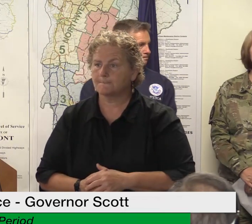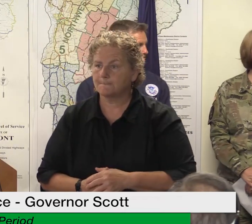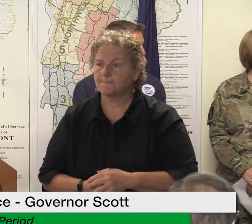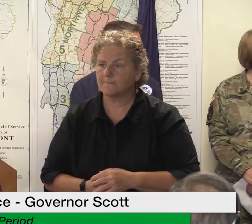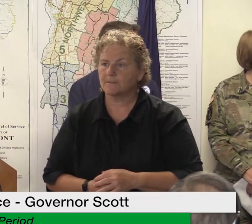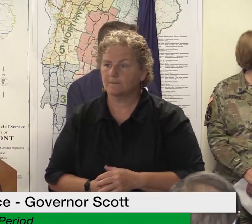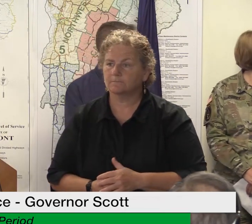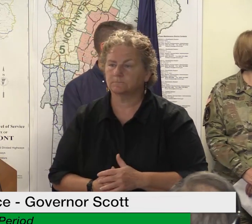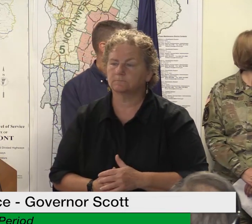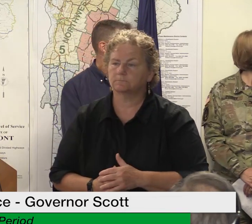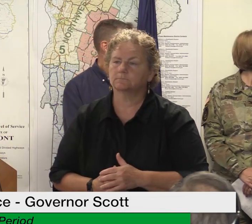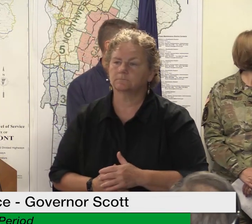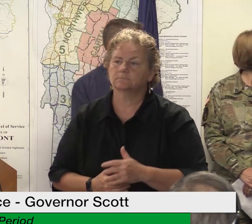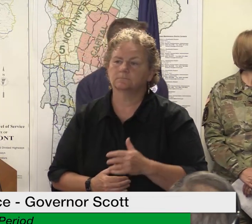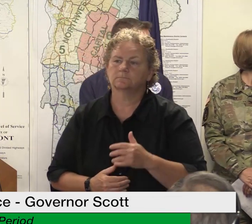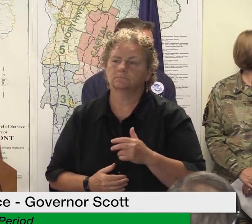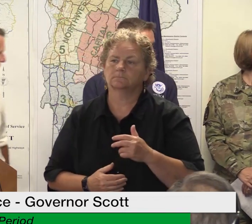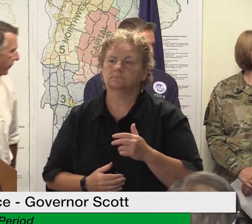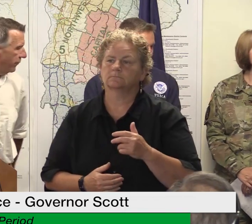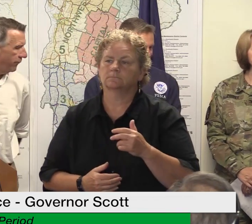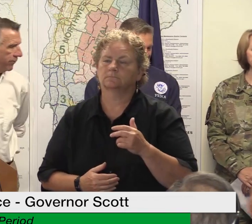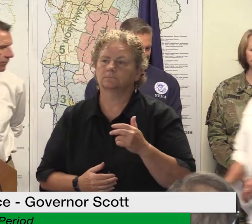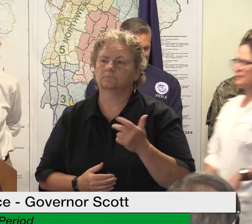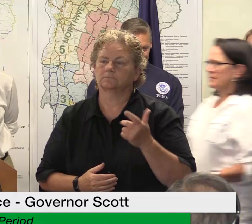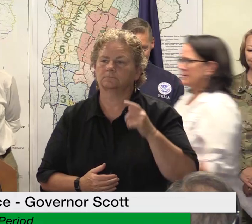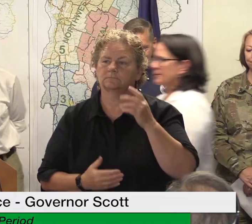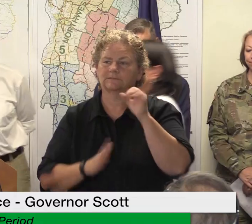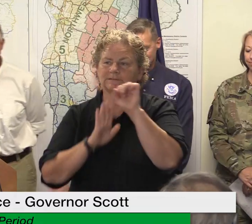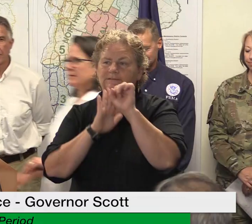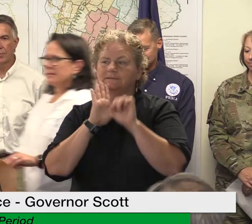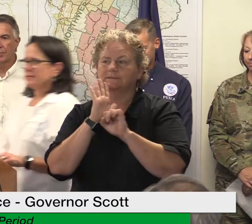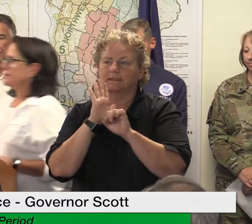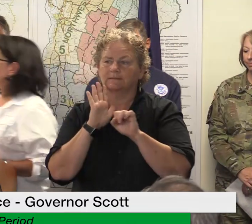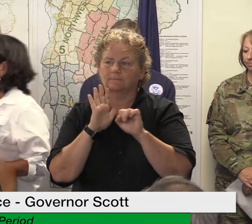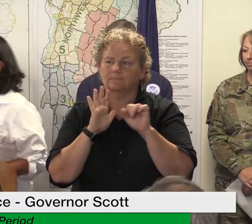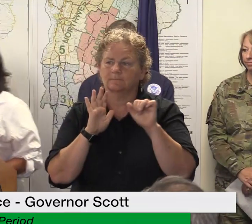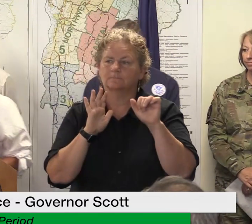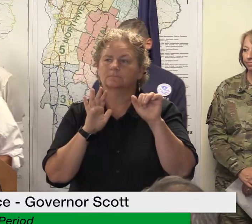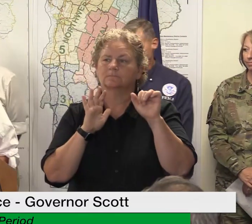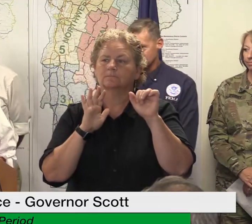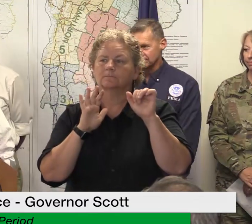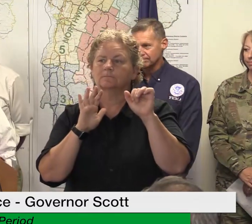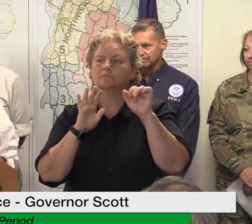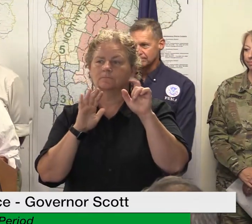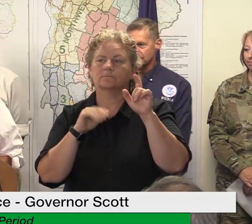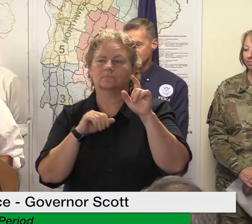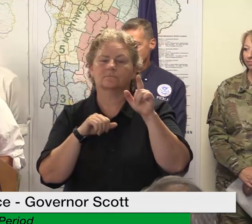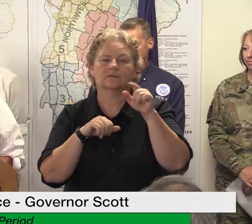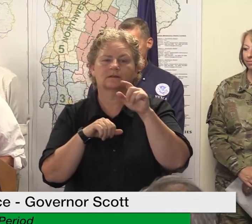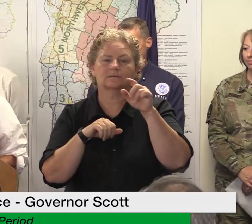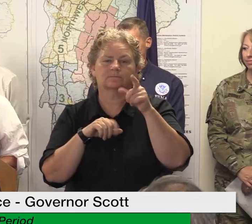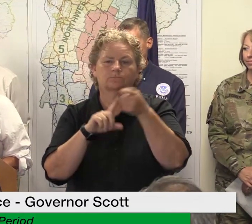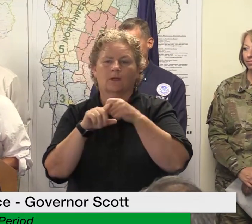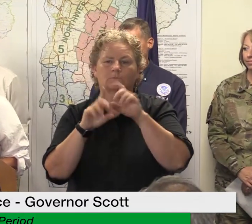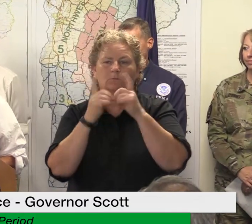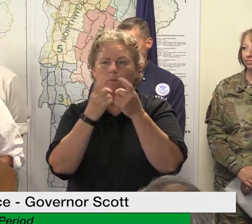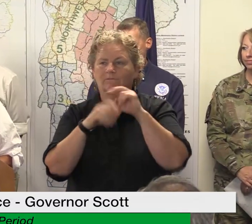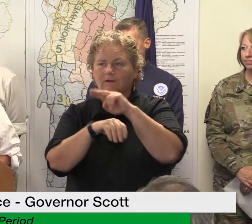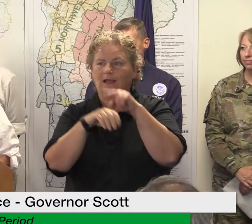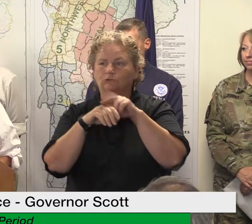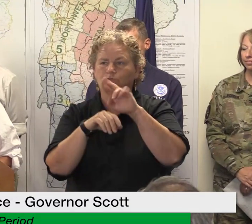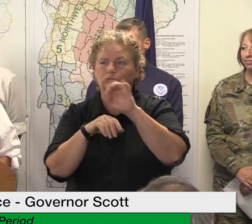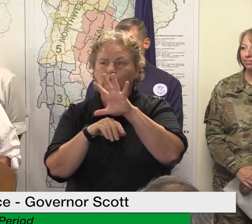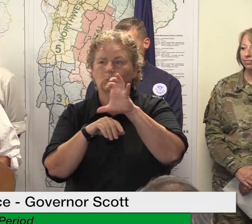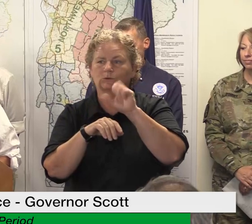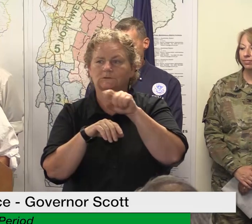moore is here and she can give us an update thank you governor uh as the governor indicated there are three